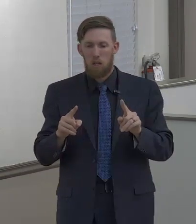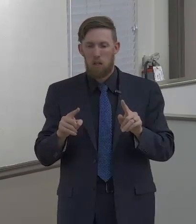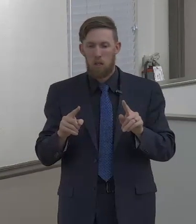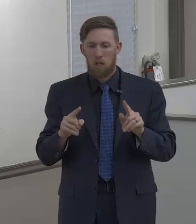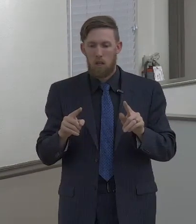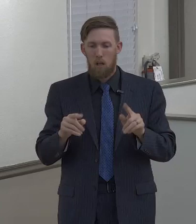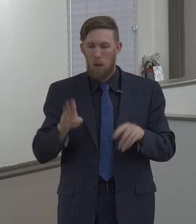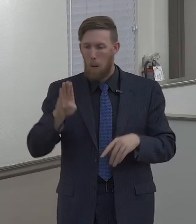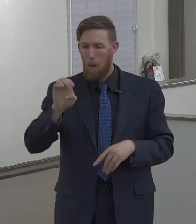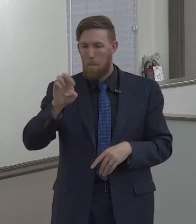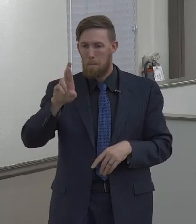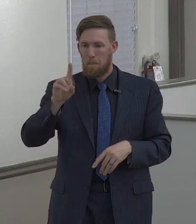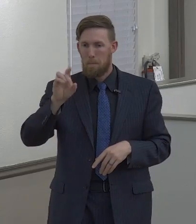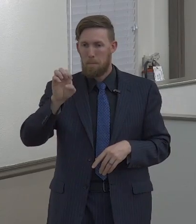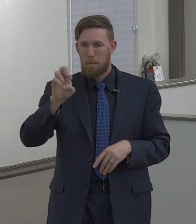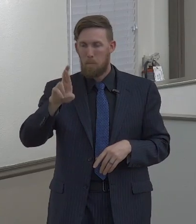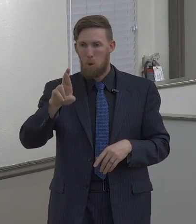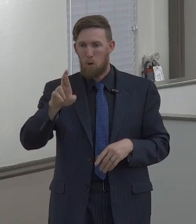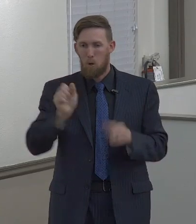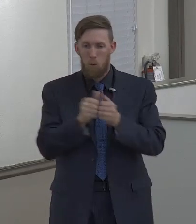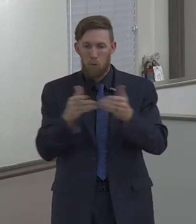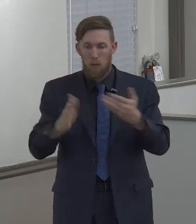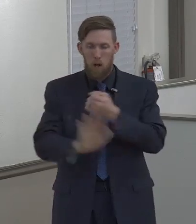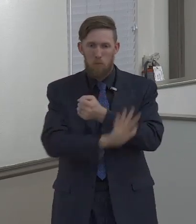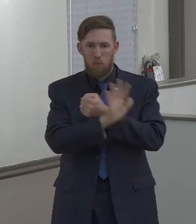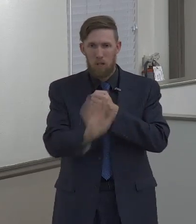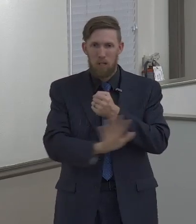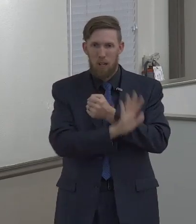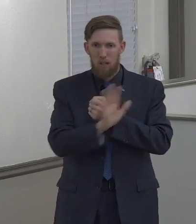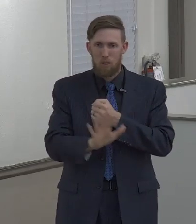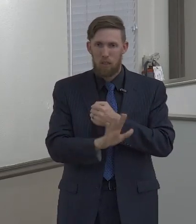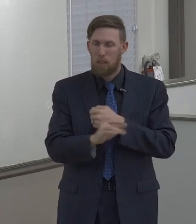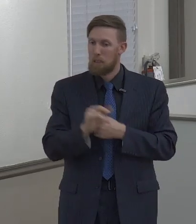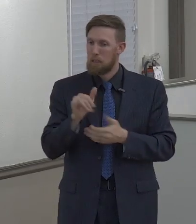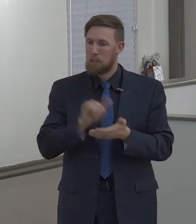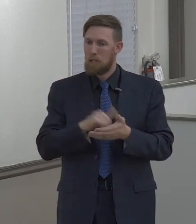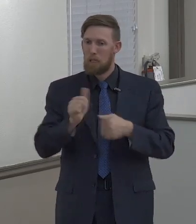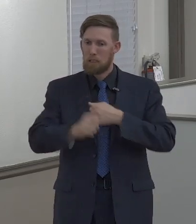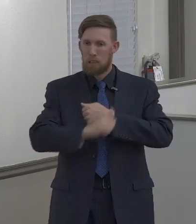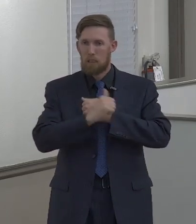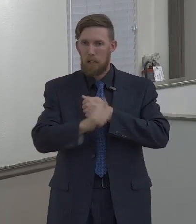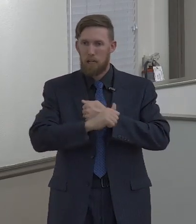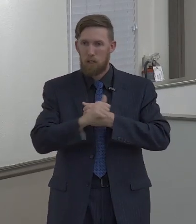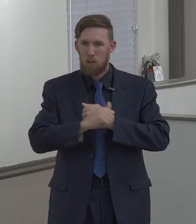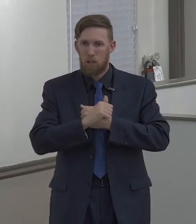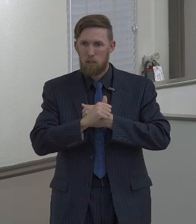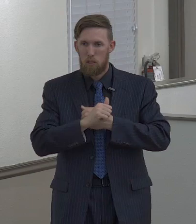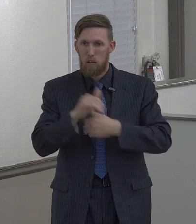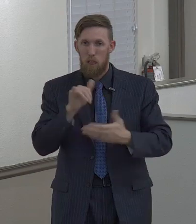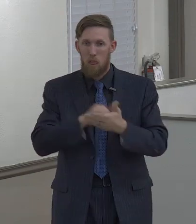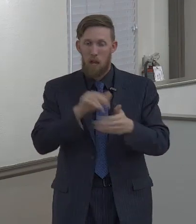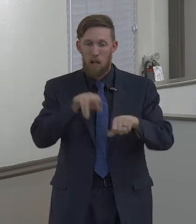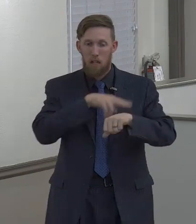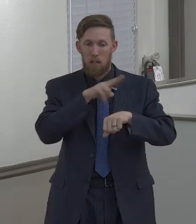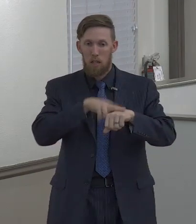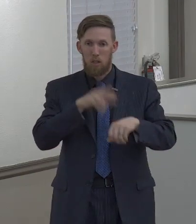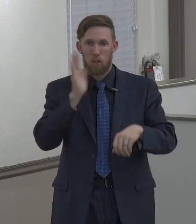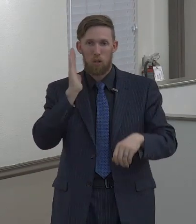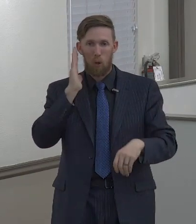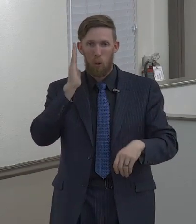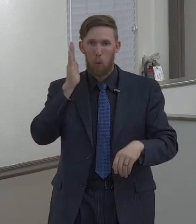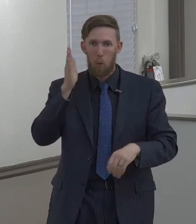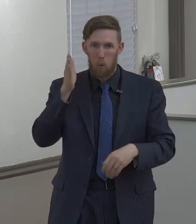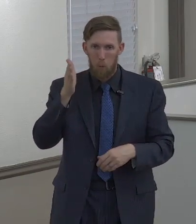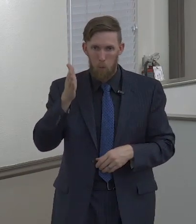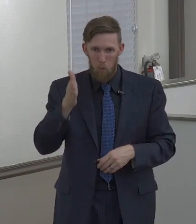A city that has no walls, a country that has no walls, a nation without borders is a nation that is doomed to